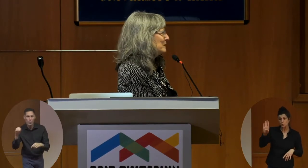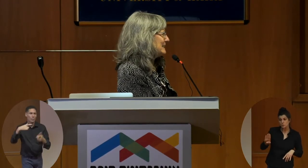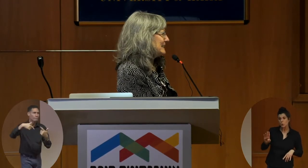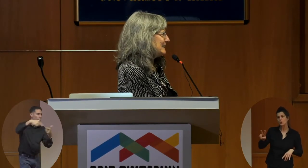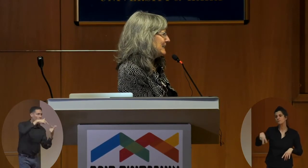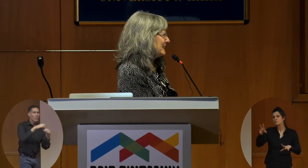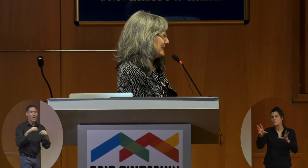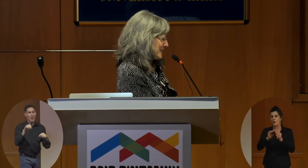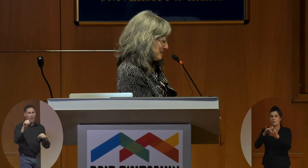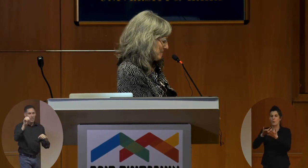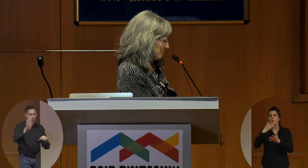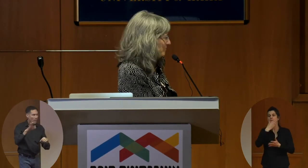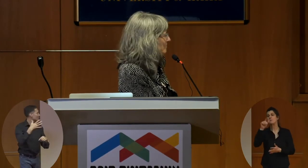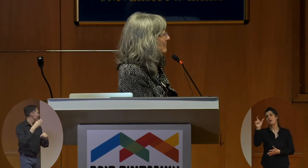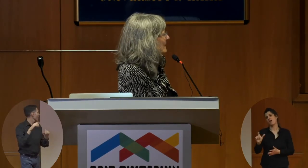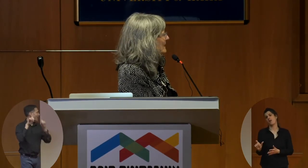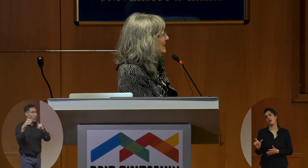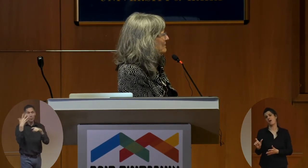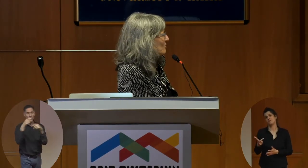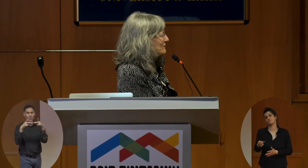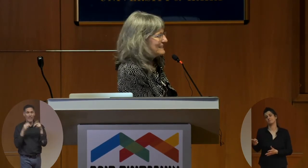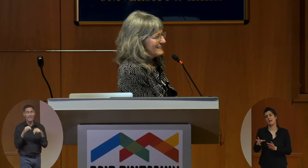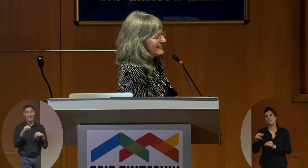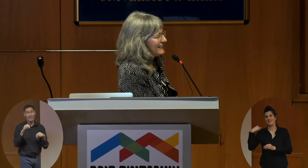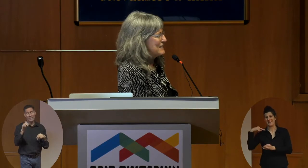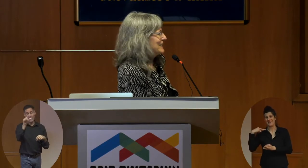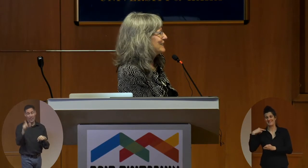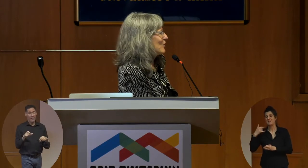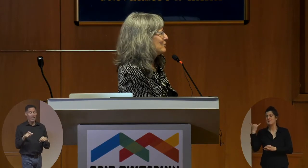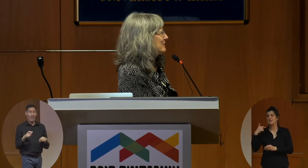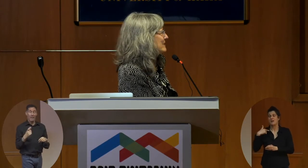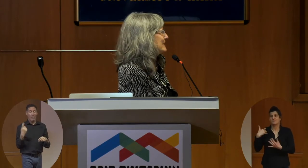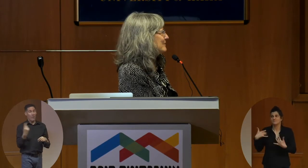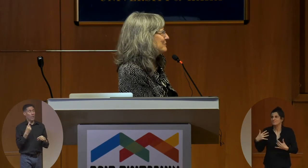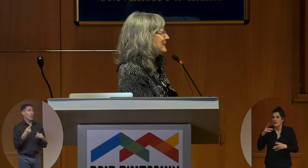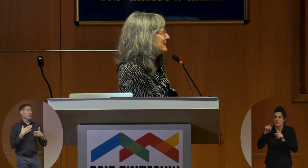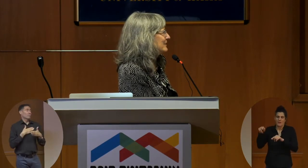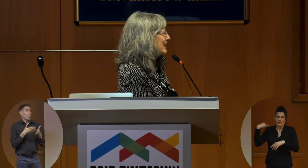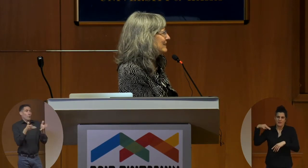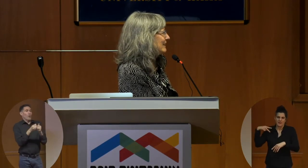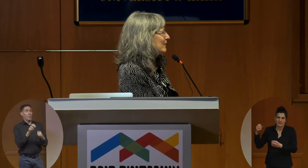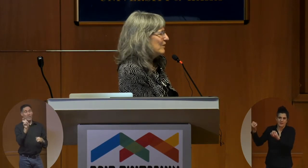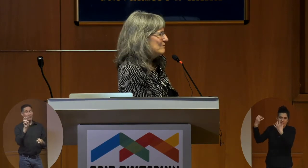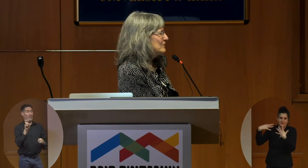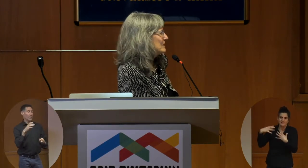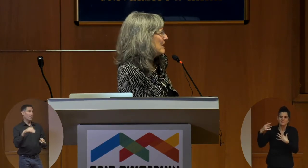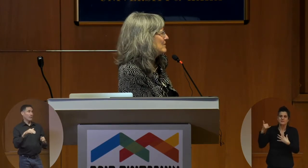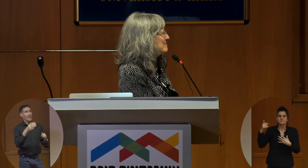places in Italy. It was always enlightening to talk to Irid, who was a clear-headed and thoughtful scholar.